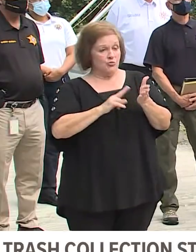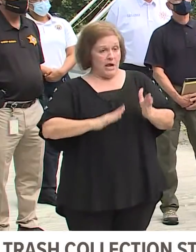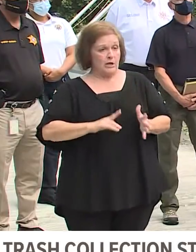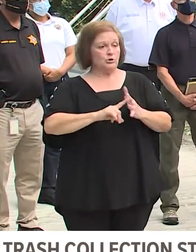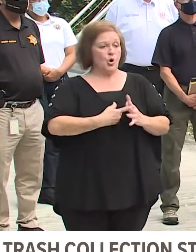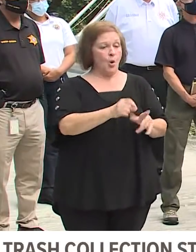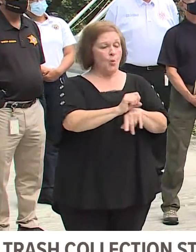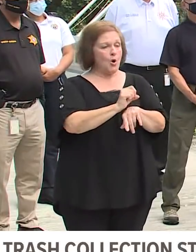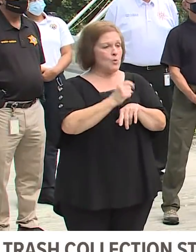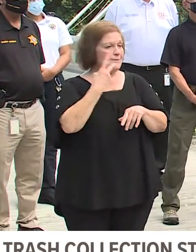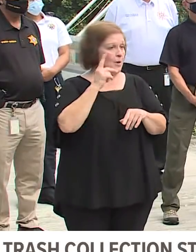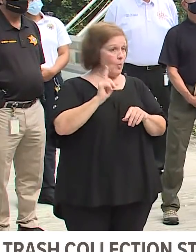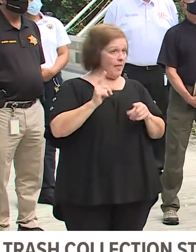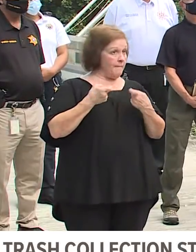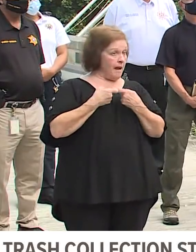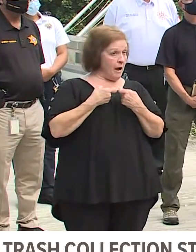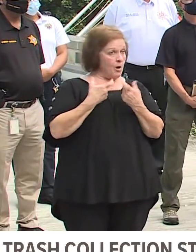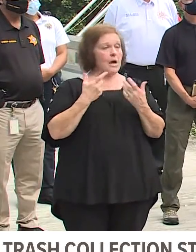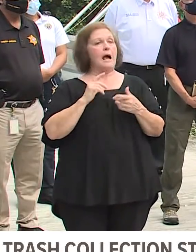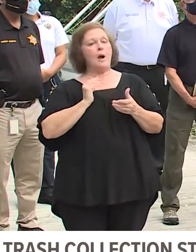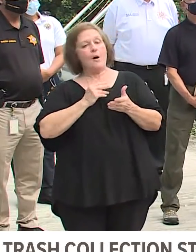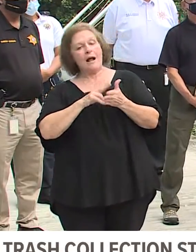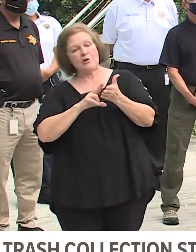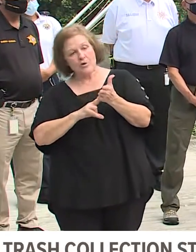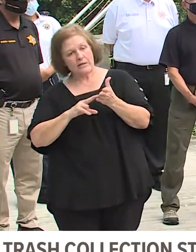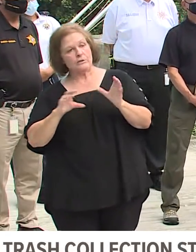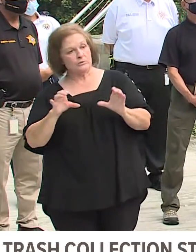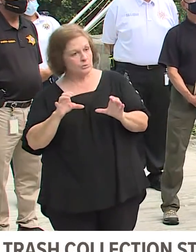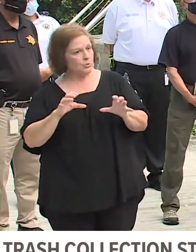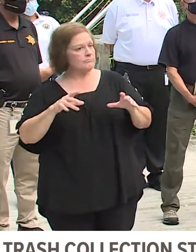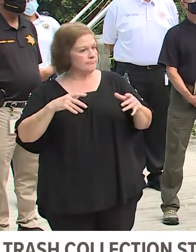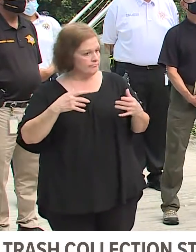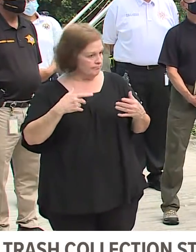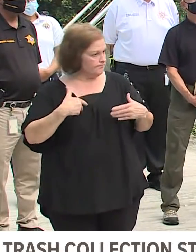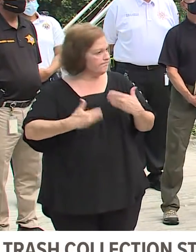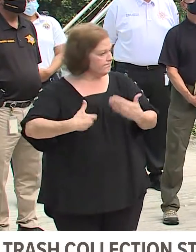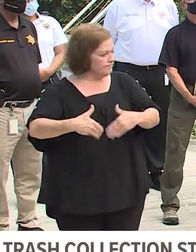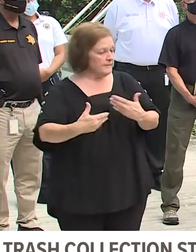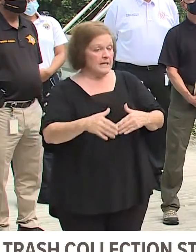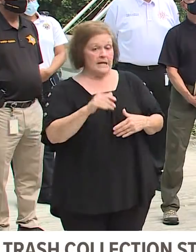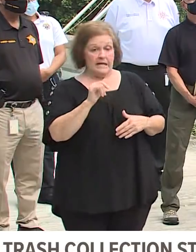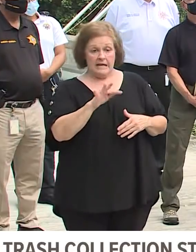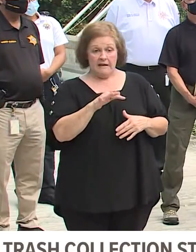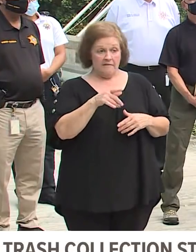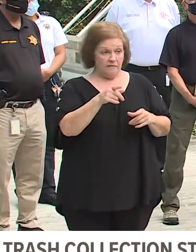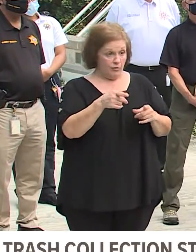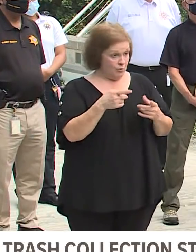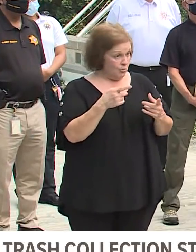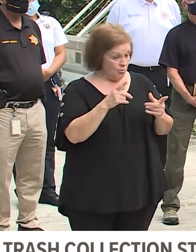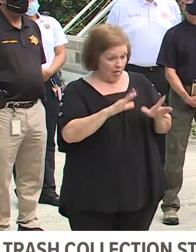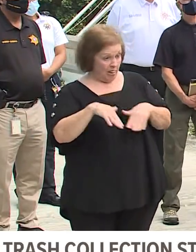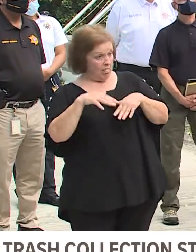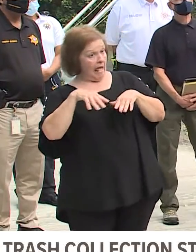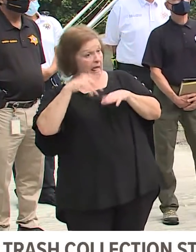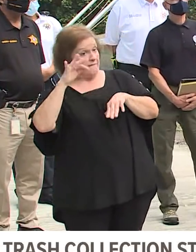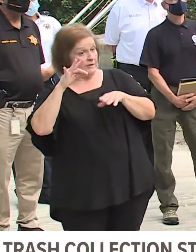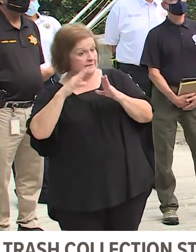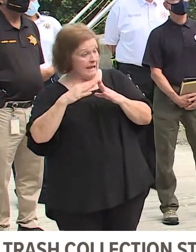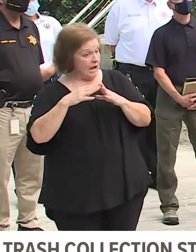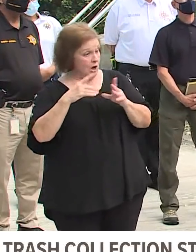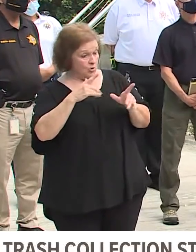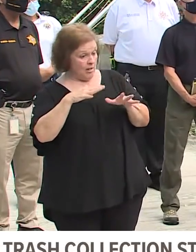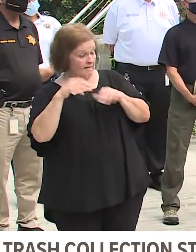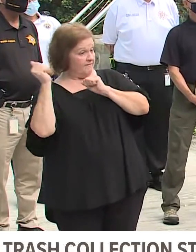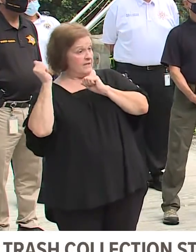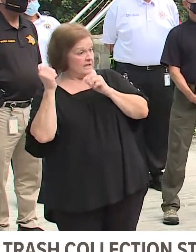start work we're gonna see where power is but our contractors on active job sites throughout the city if you are out of town and you left your job site you were getting a lot